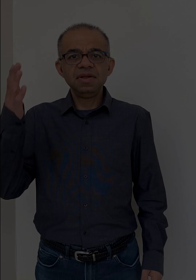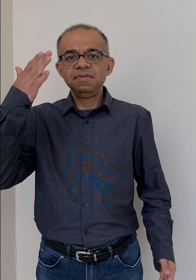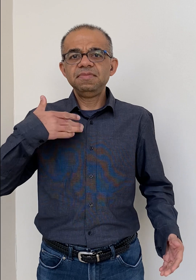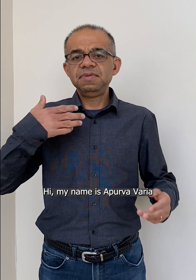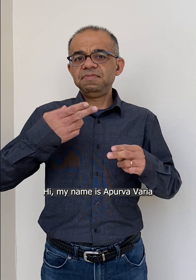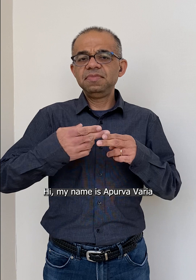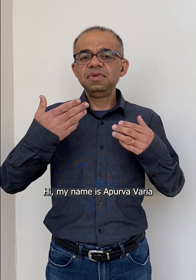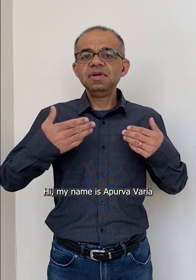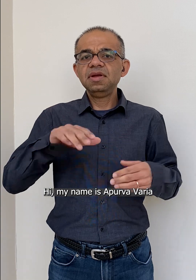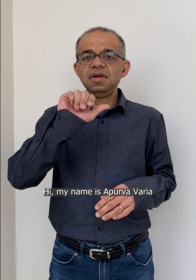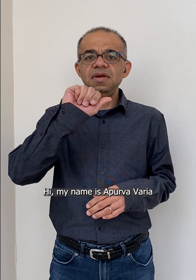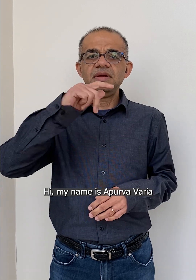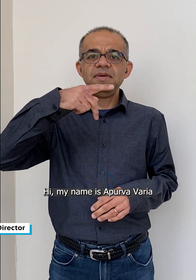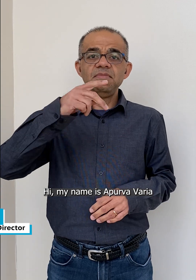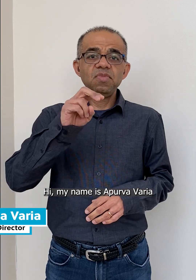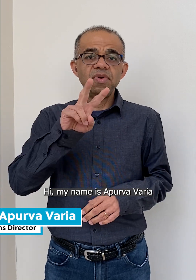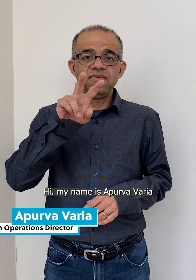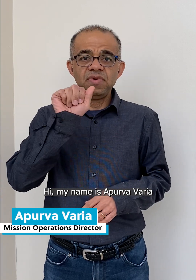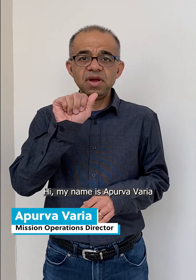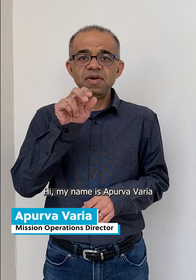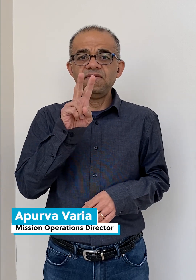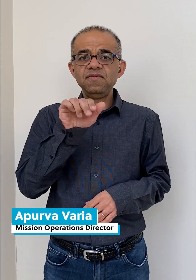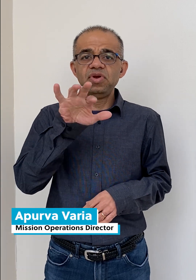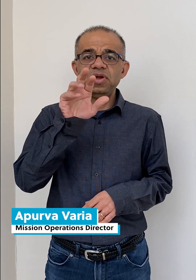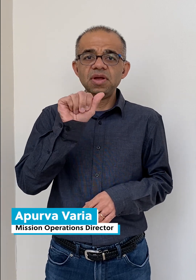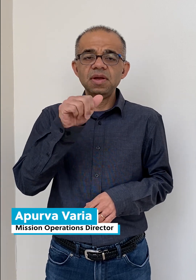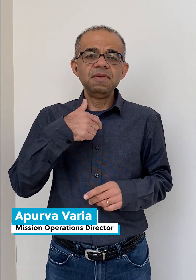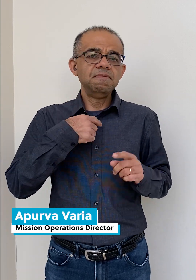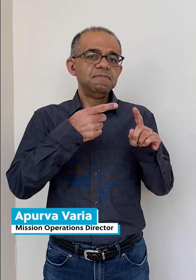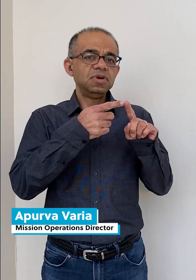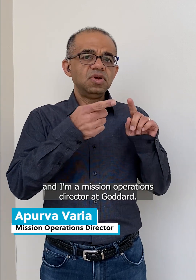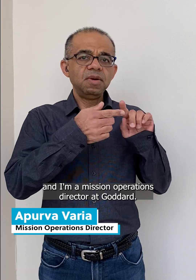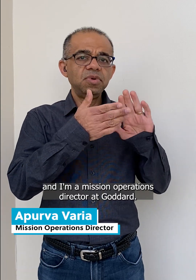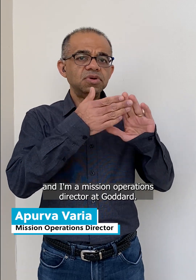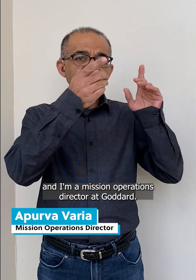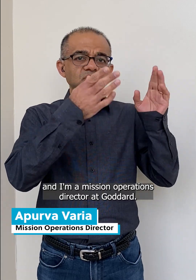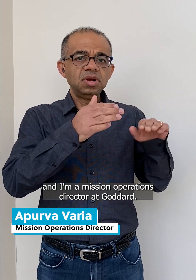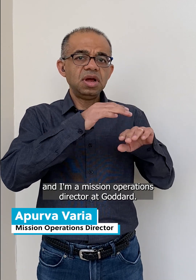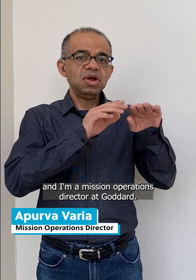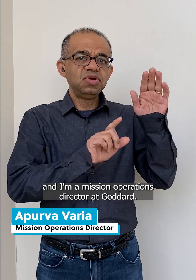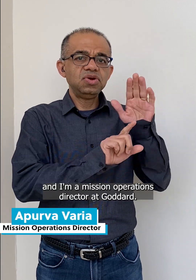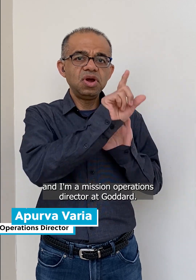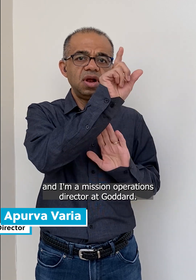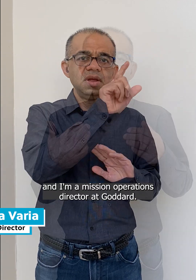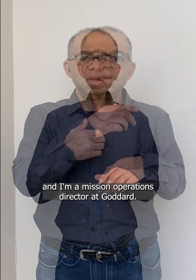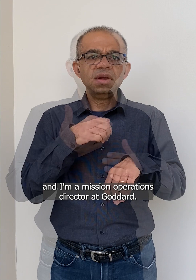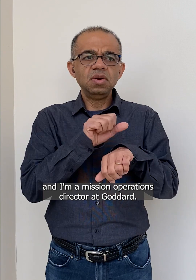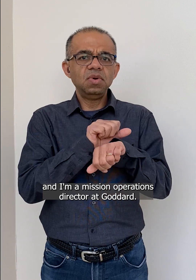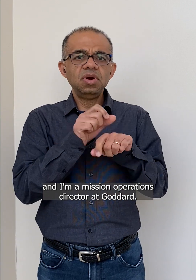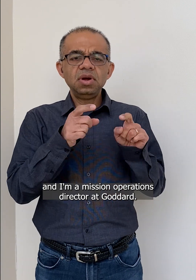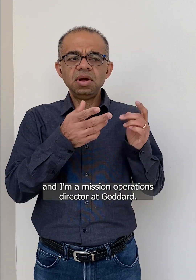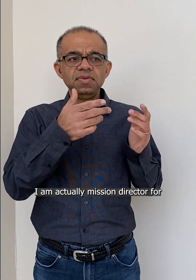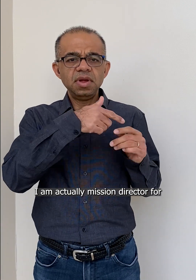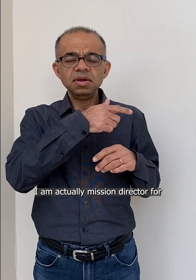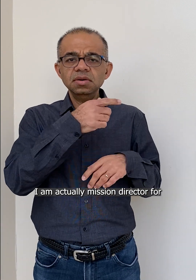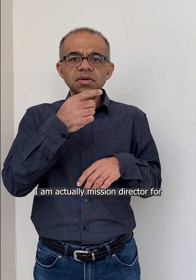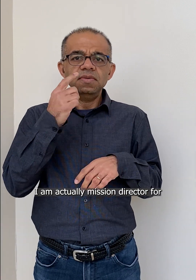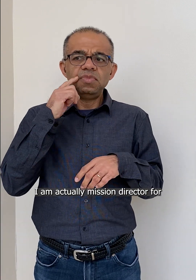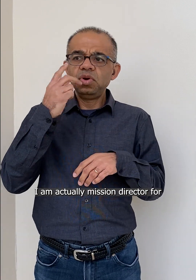Hi, my name is Aperva Varya and I'm a mission operations director at Goddard. I'm actually a